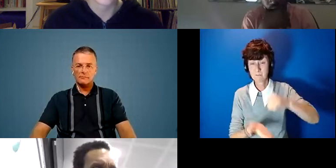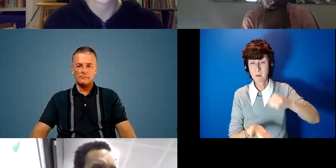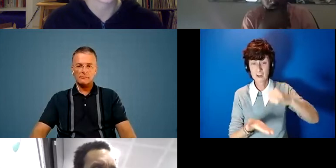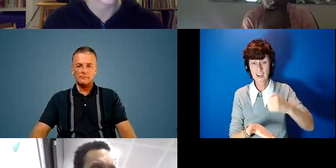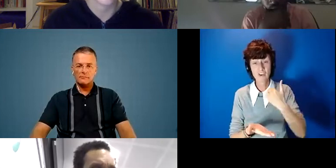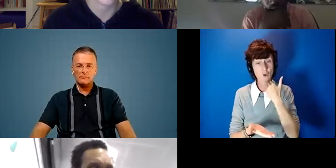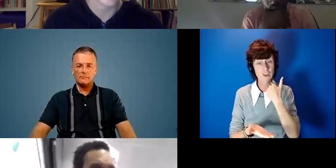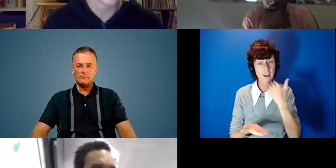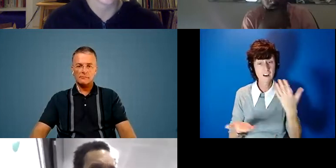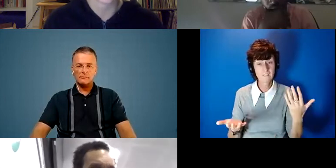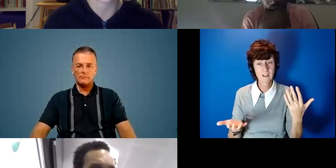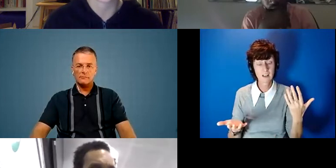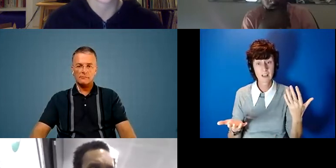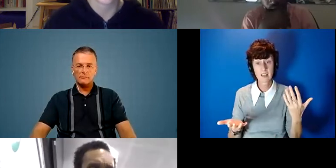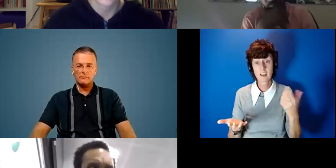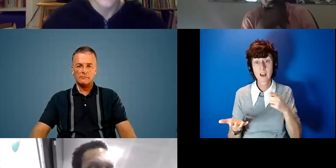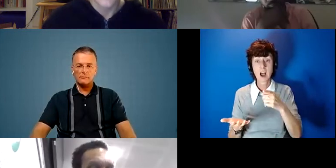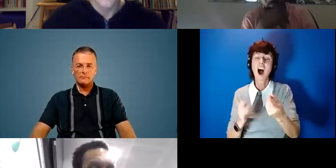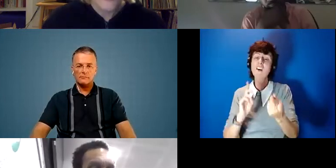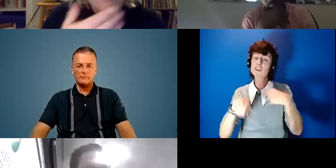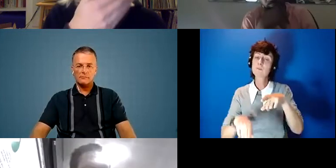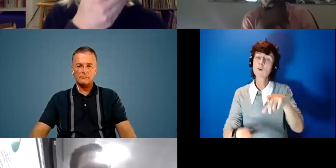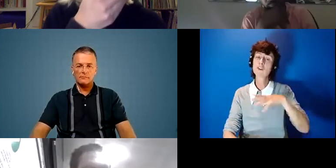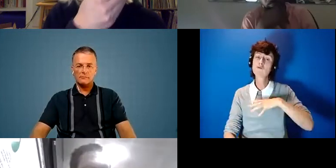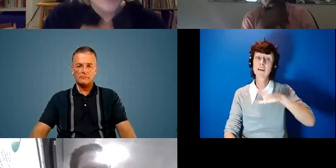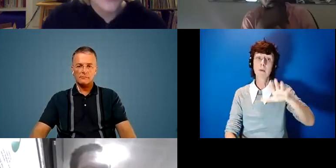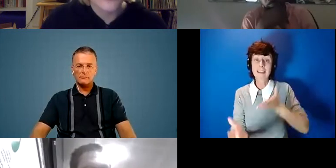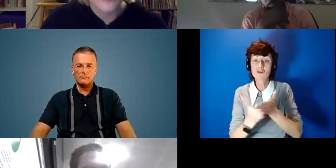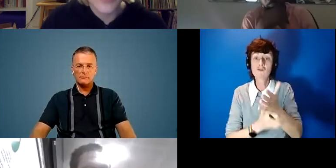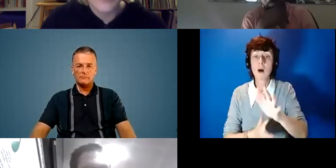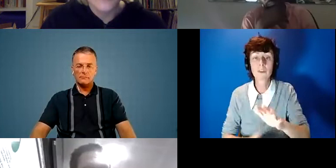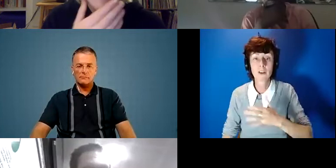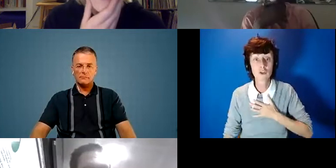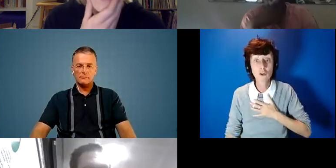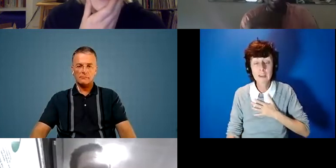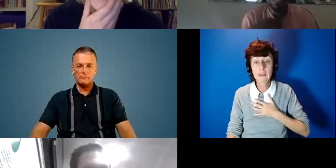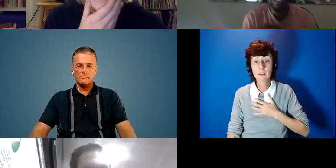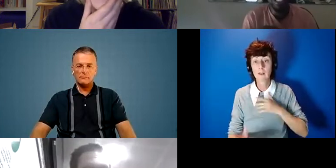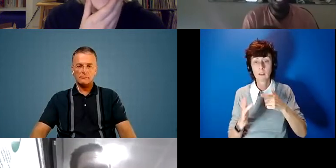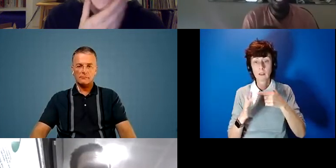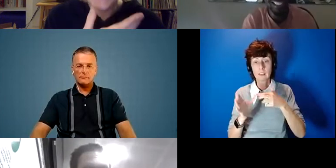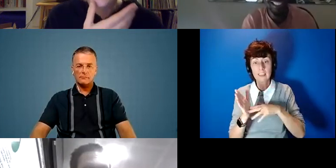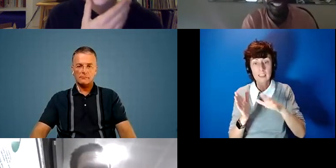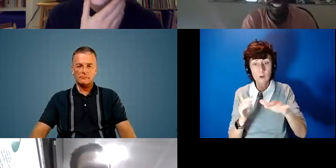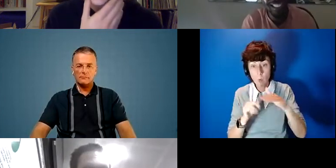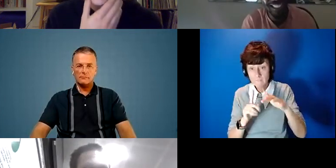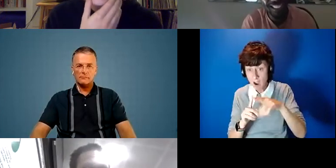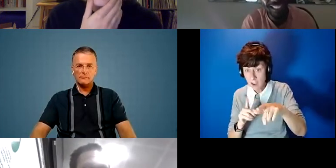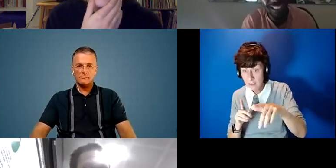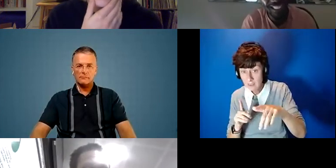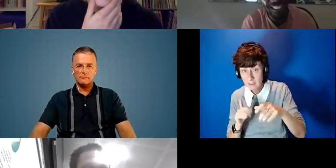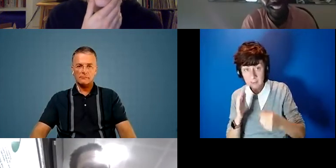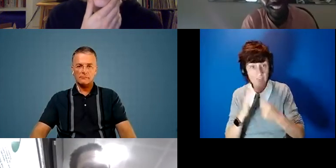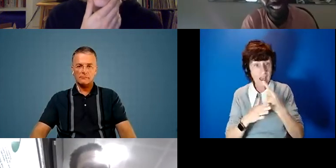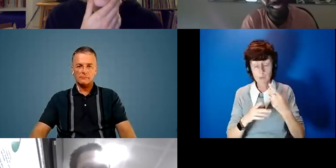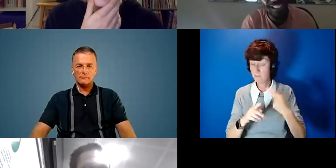in a dream world how can larger cultural i kind of responded to that one already but can i oh my gosh sorry ian i think there's an issue with the wi-fi does that happen to everybody else but it